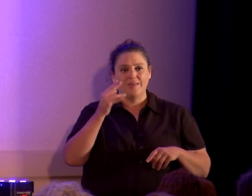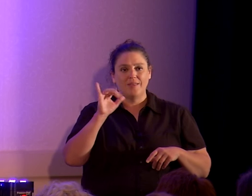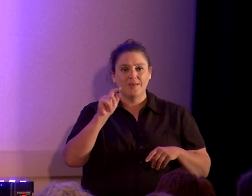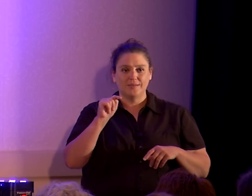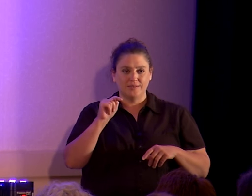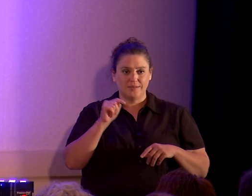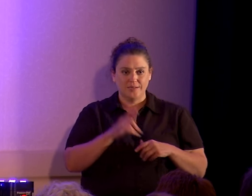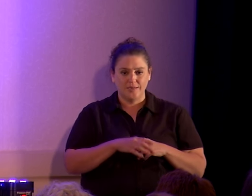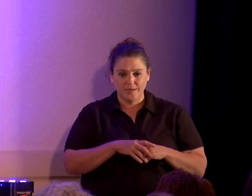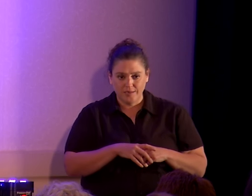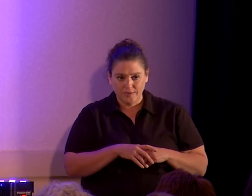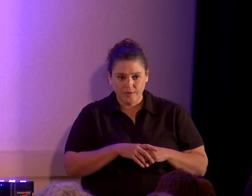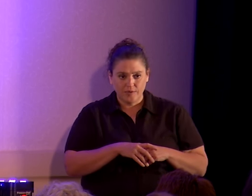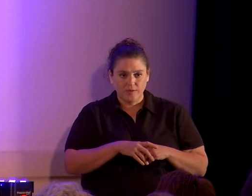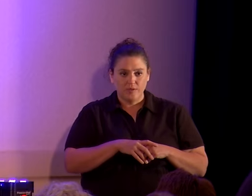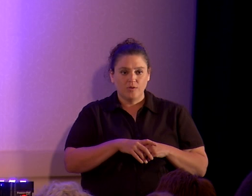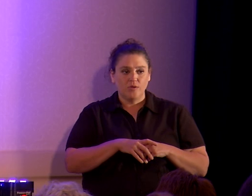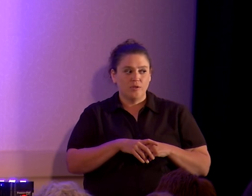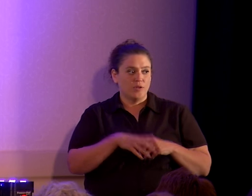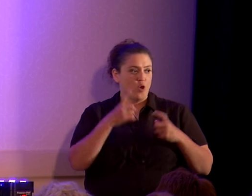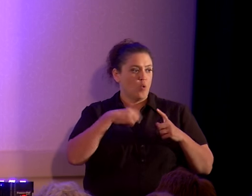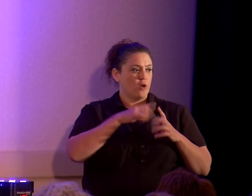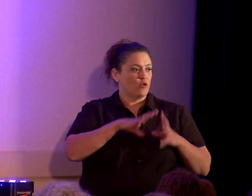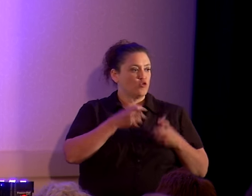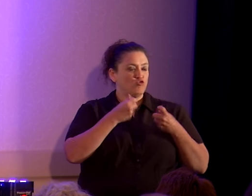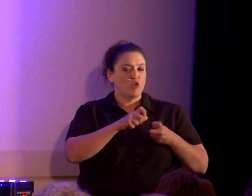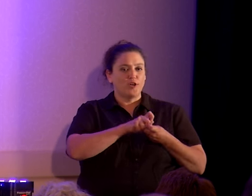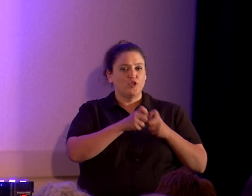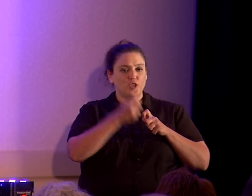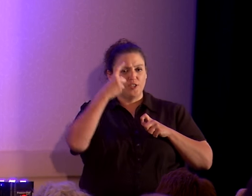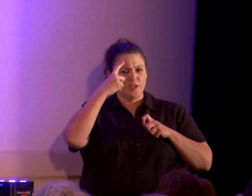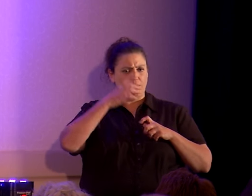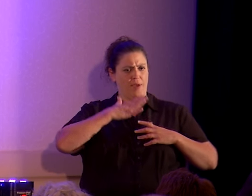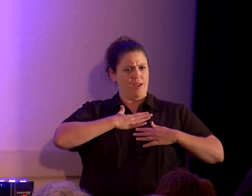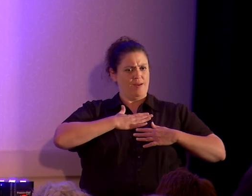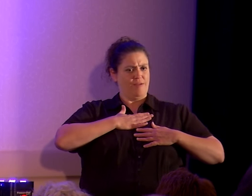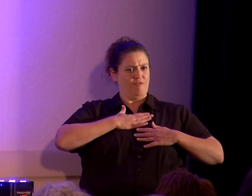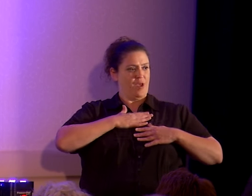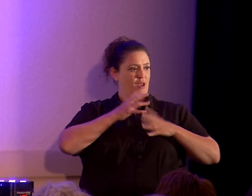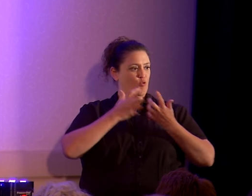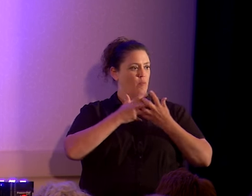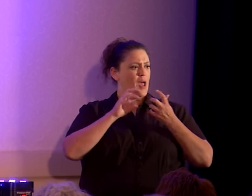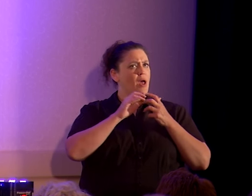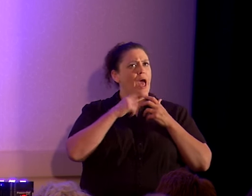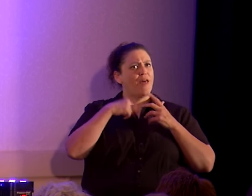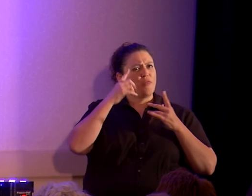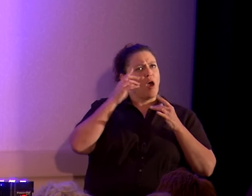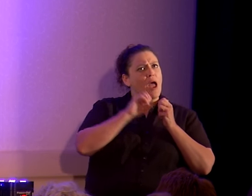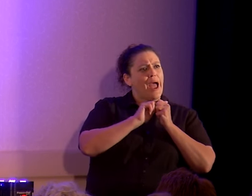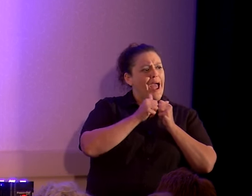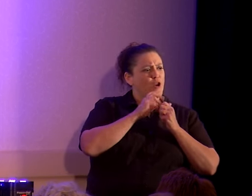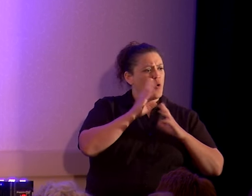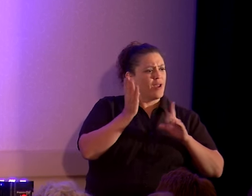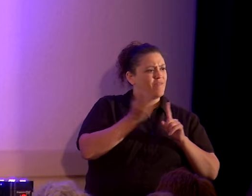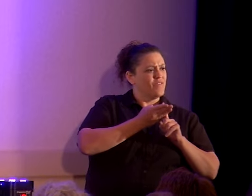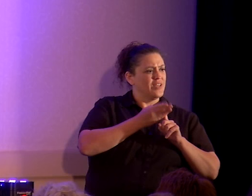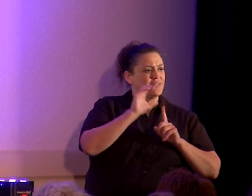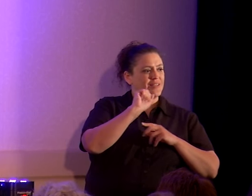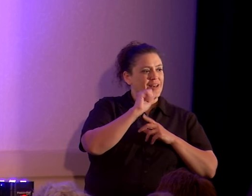When I was a fundamentalist Christian trying to change the mind of my roommate, my goal was, how do I convince an atheist that they're wrong? So I went and looked.